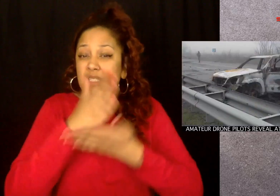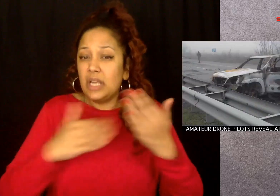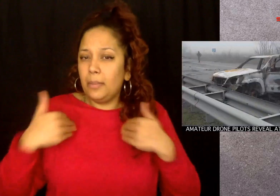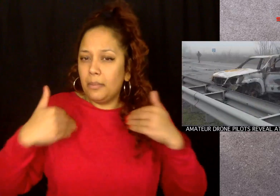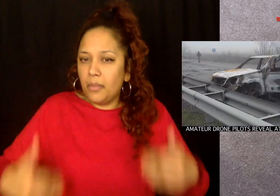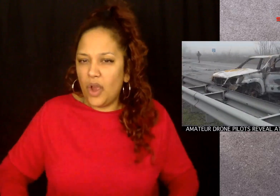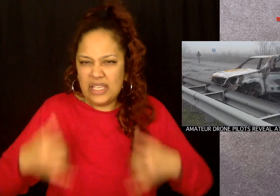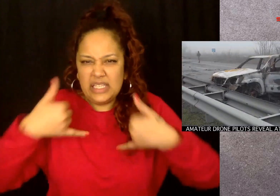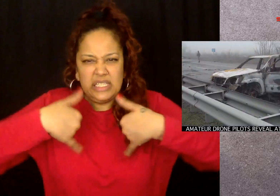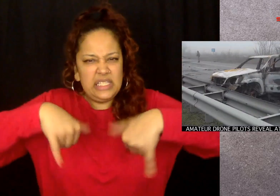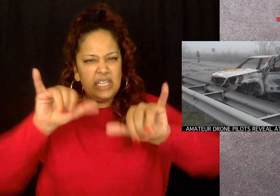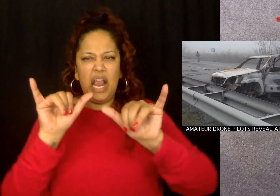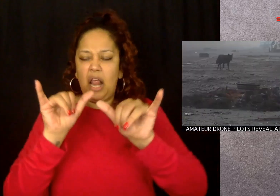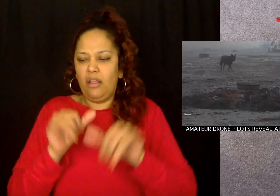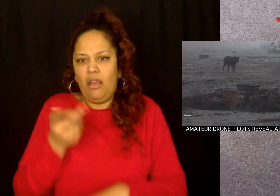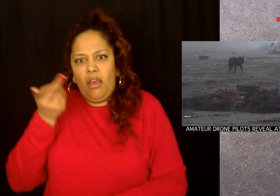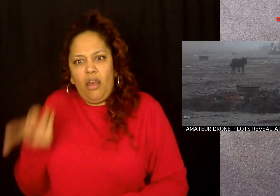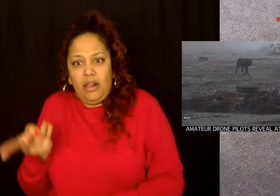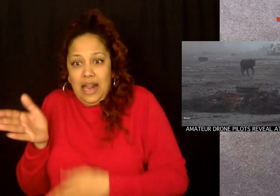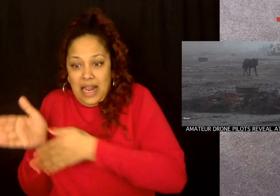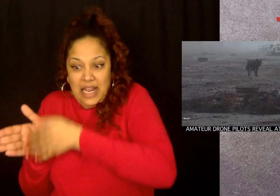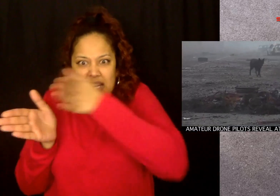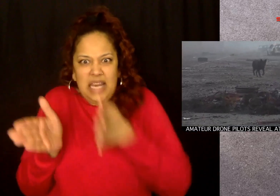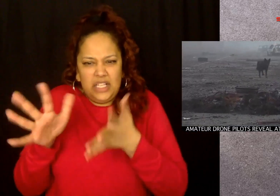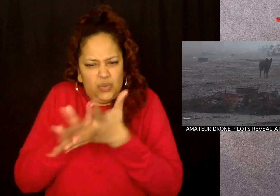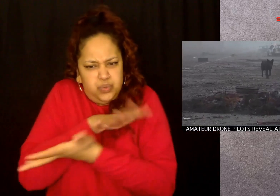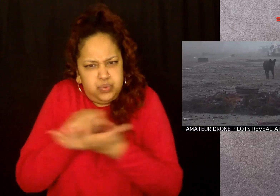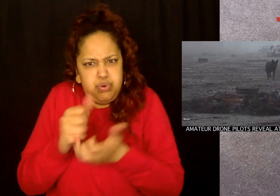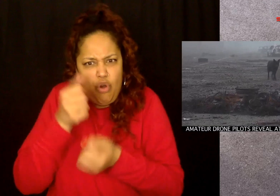Some bodies are still next to the wreckage of their vehicles